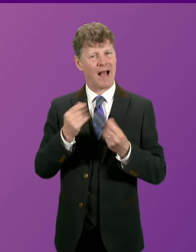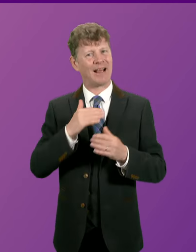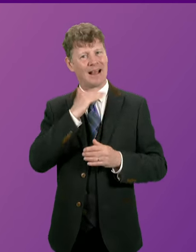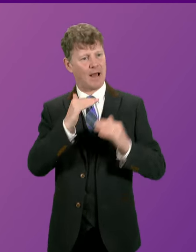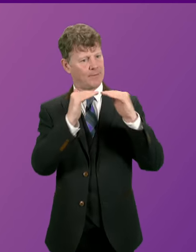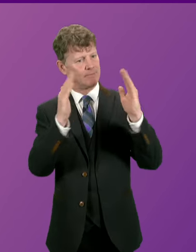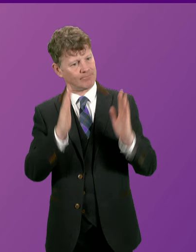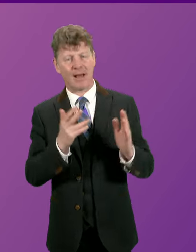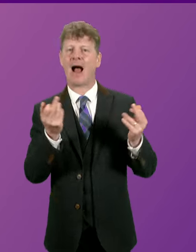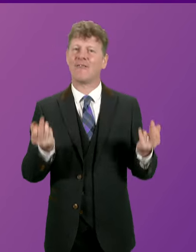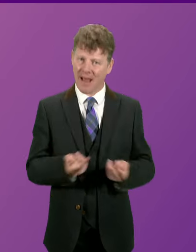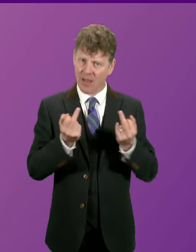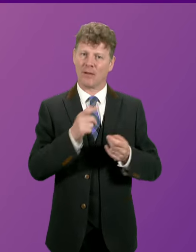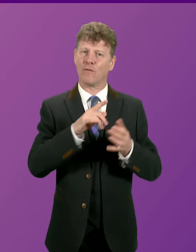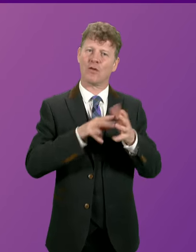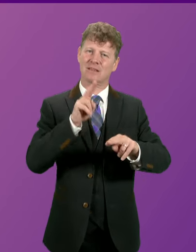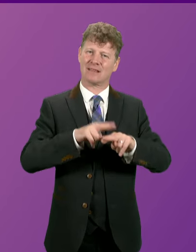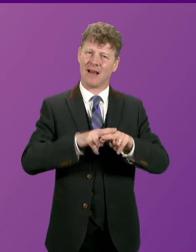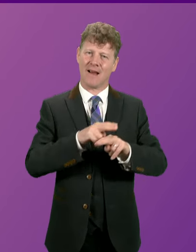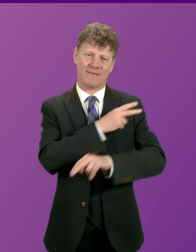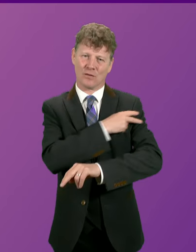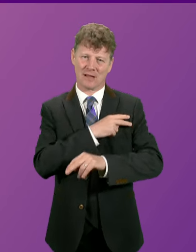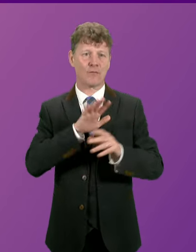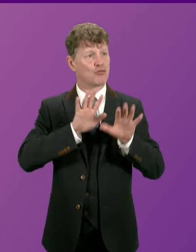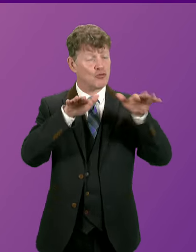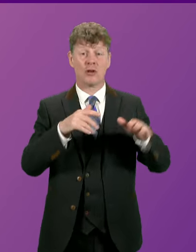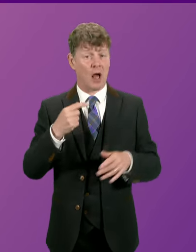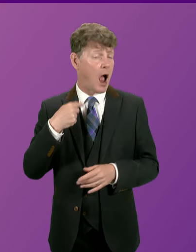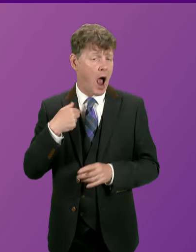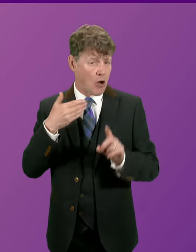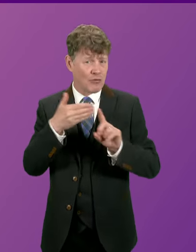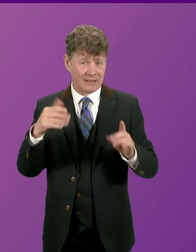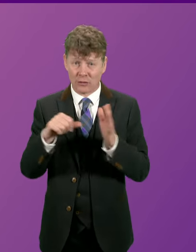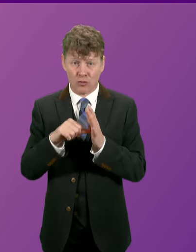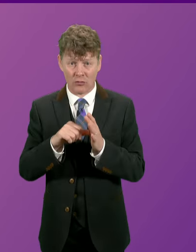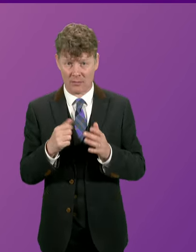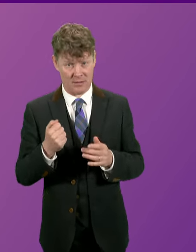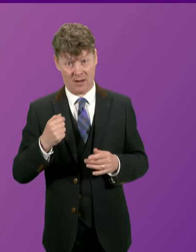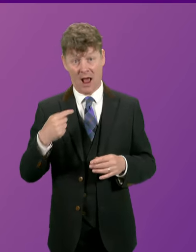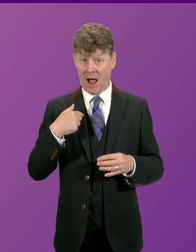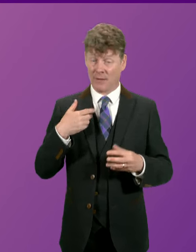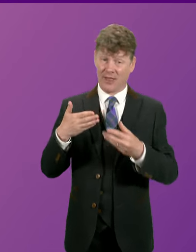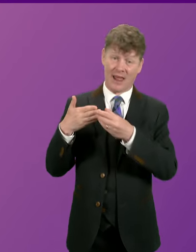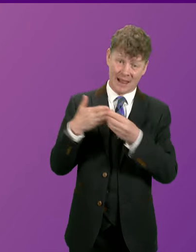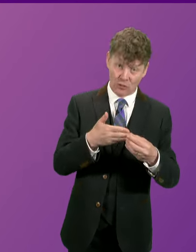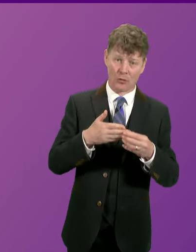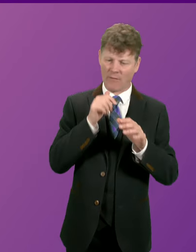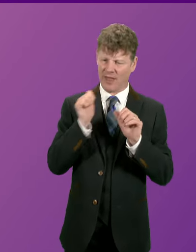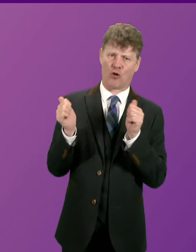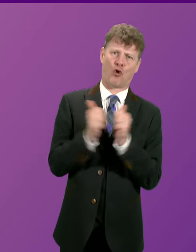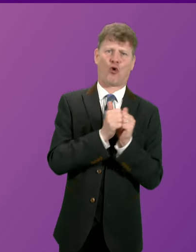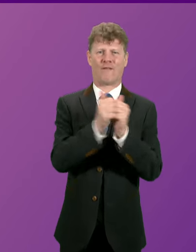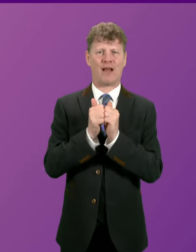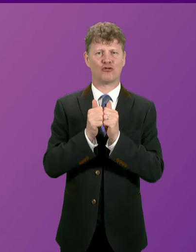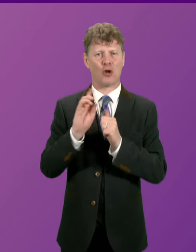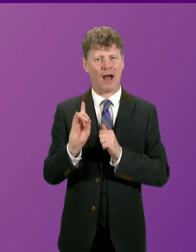in rural areas. I do acknowledge that as a problem. My long-term leadership of the Convention of the Highlands and Islands over many years